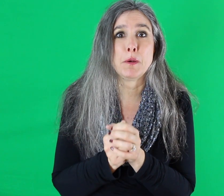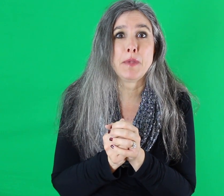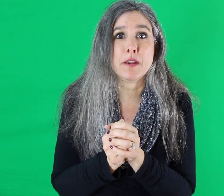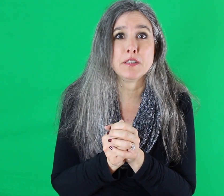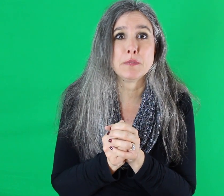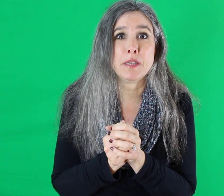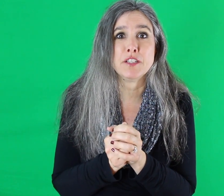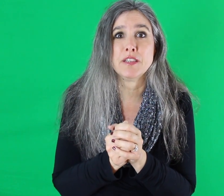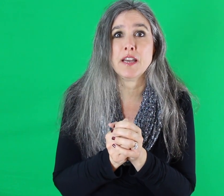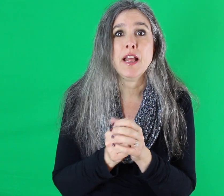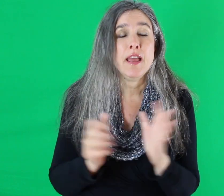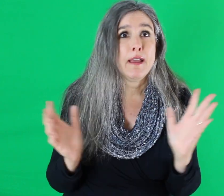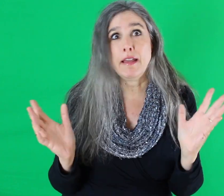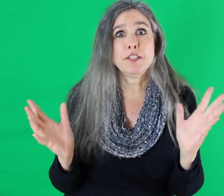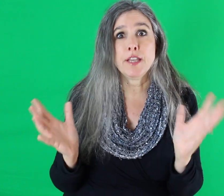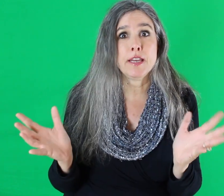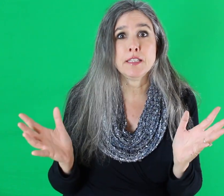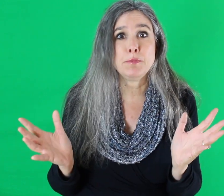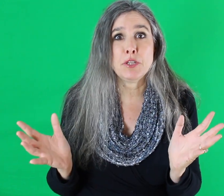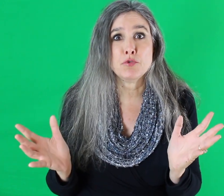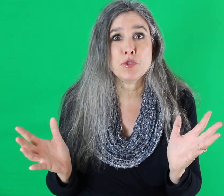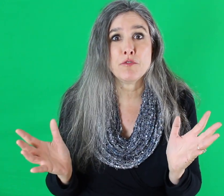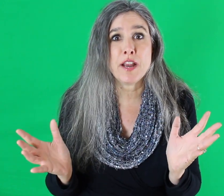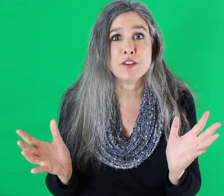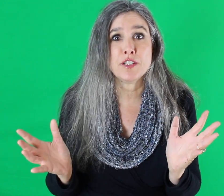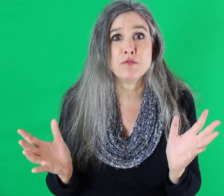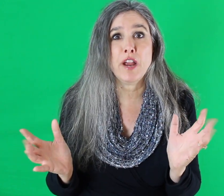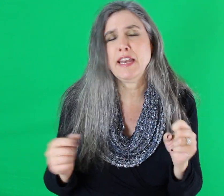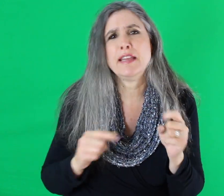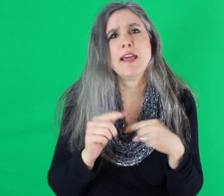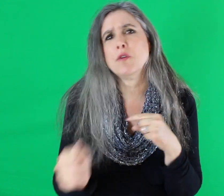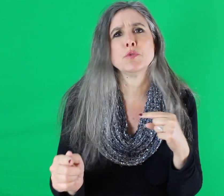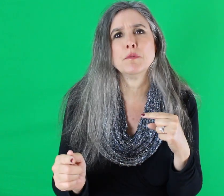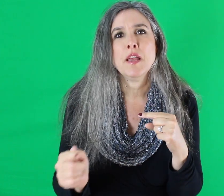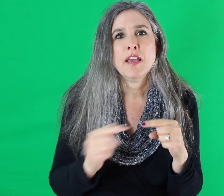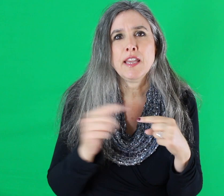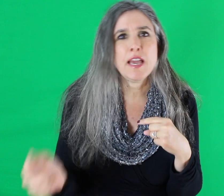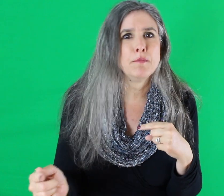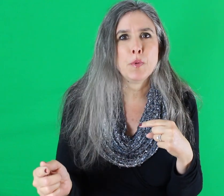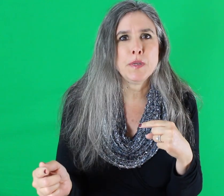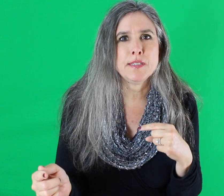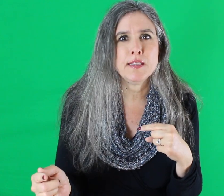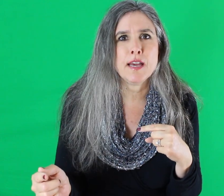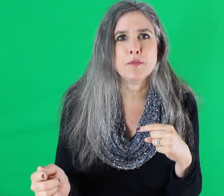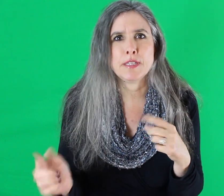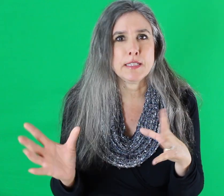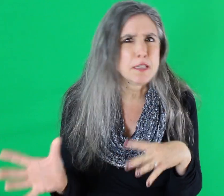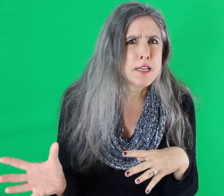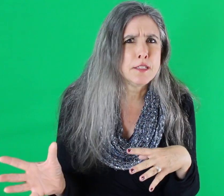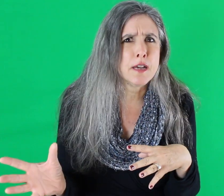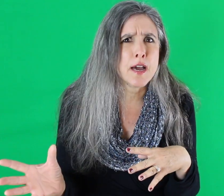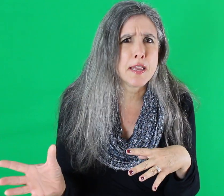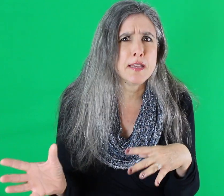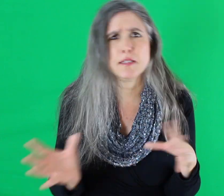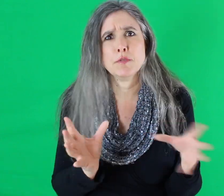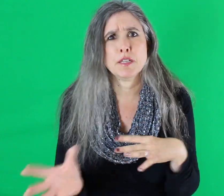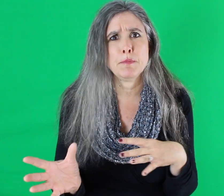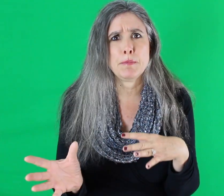prepared speech that educated speech writers had written. And that was where he had points in that it was going to touch his audience. It was going to be